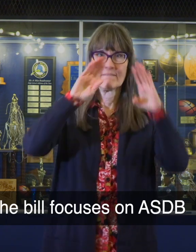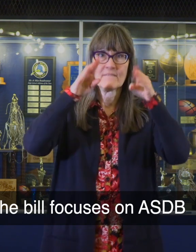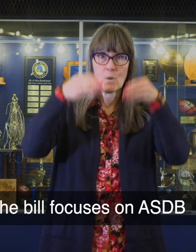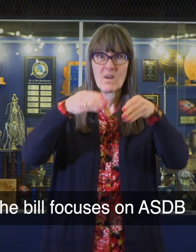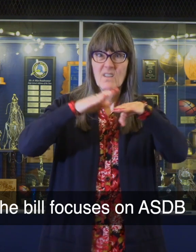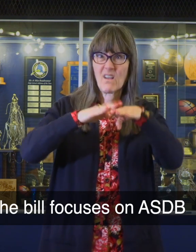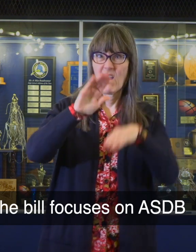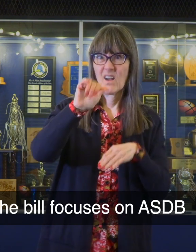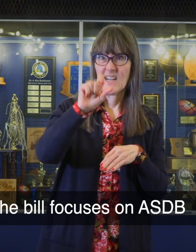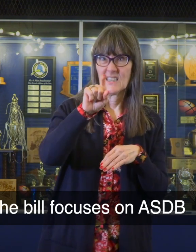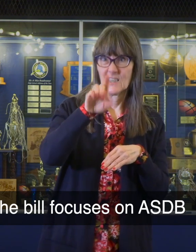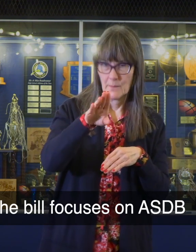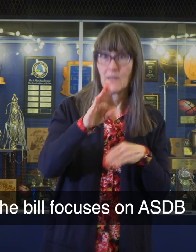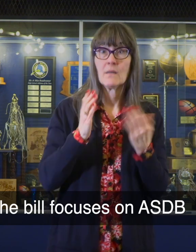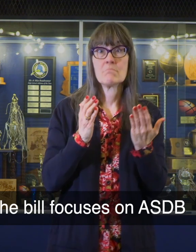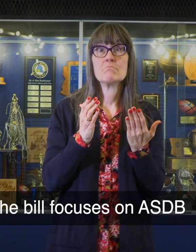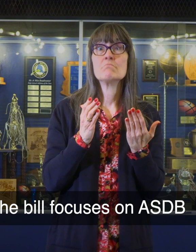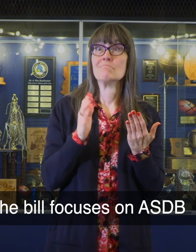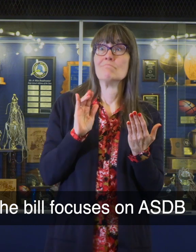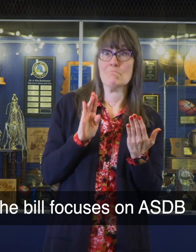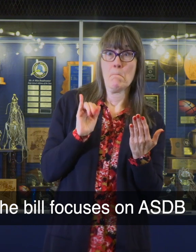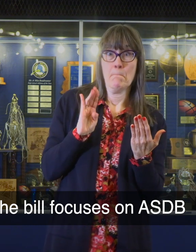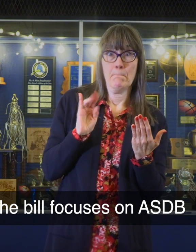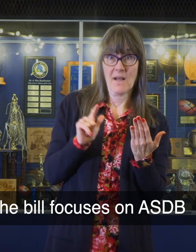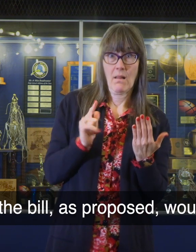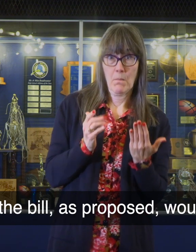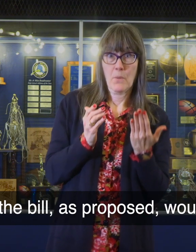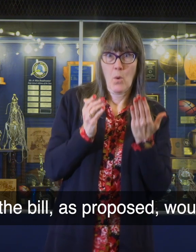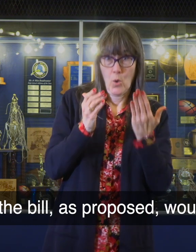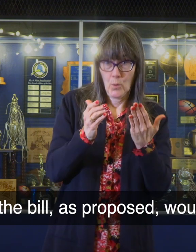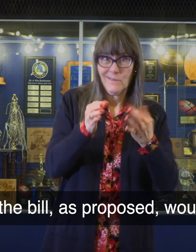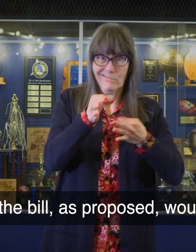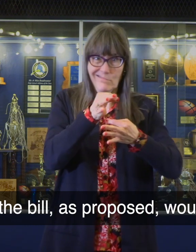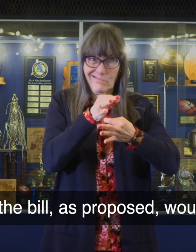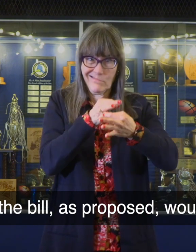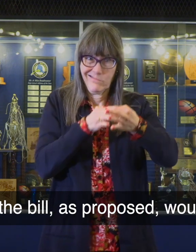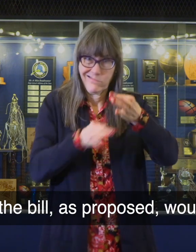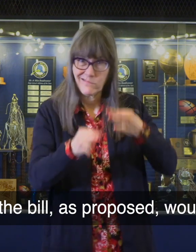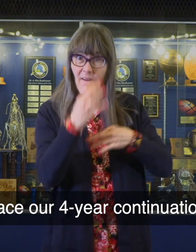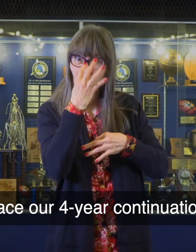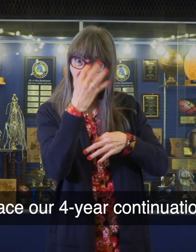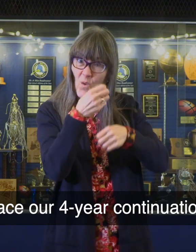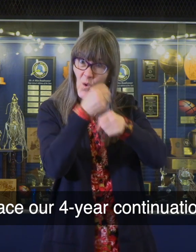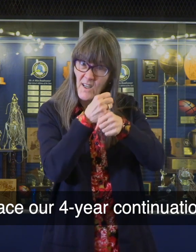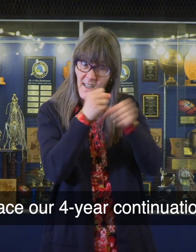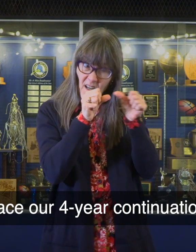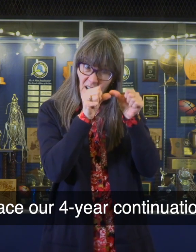The bill focuses on ASDB and the bill as proposed would replace our four